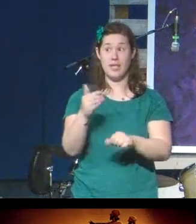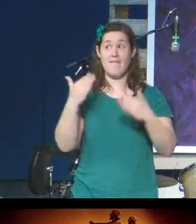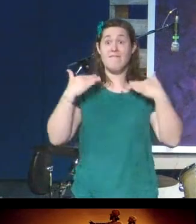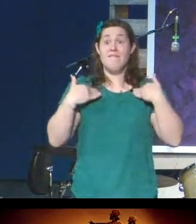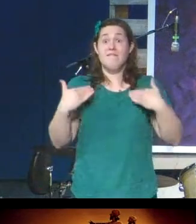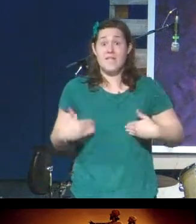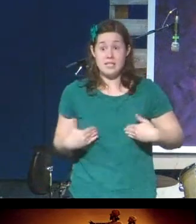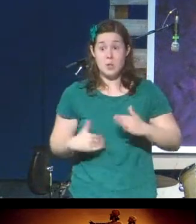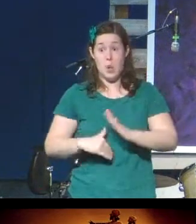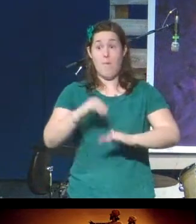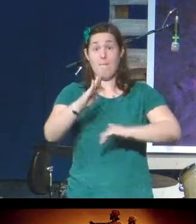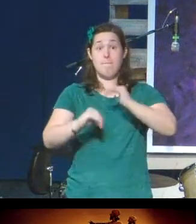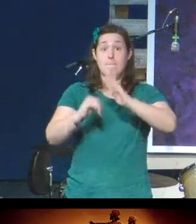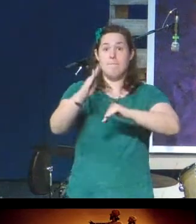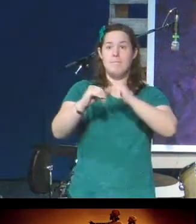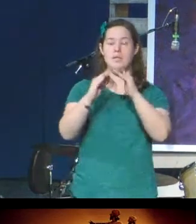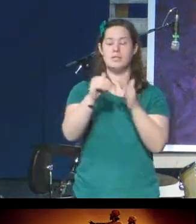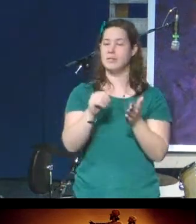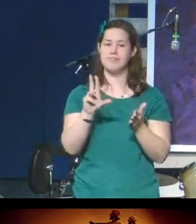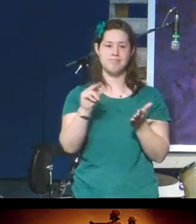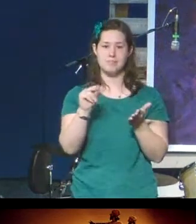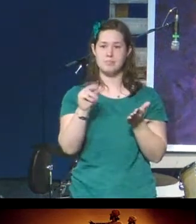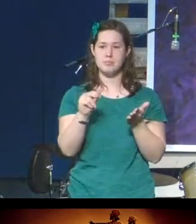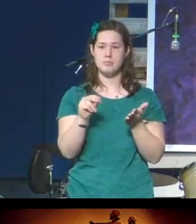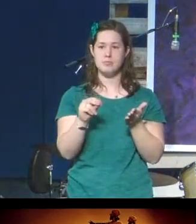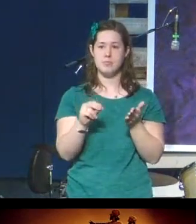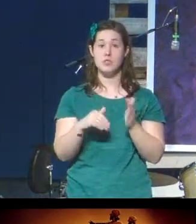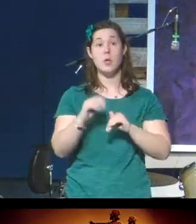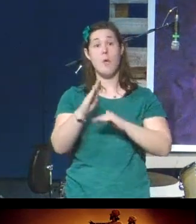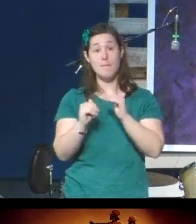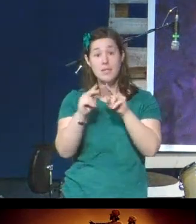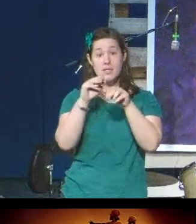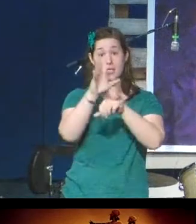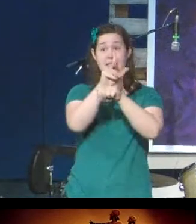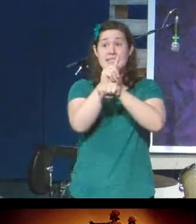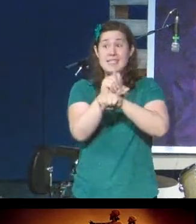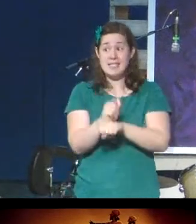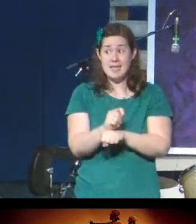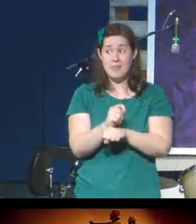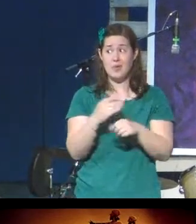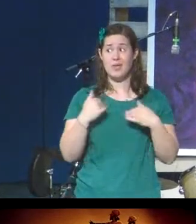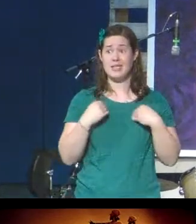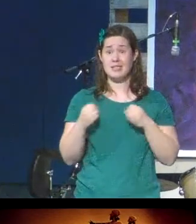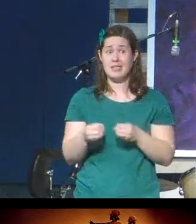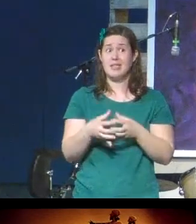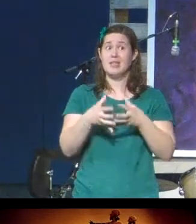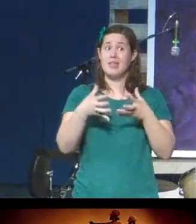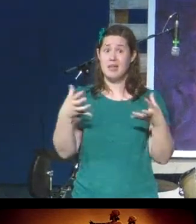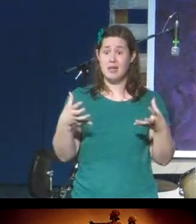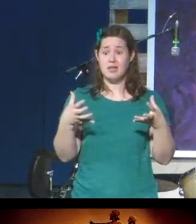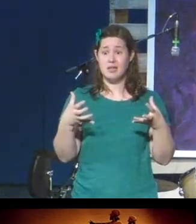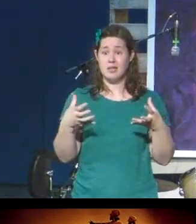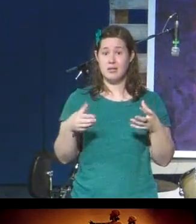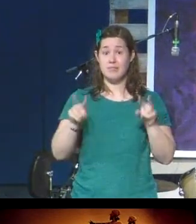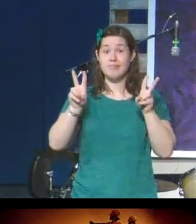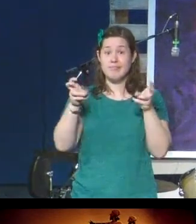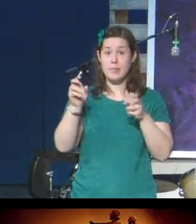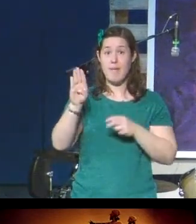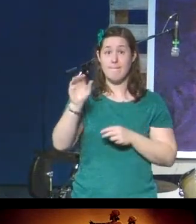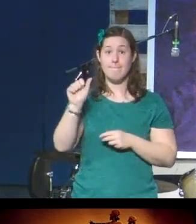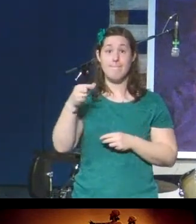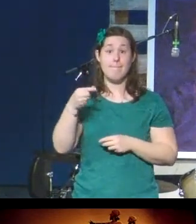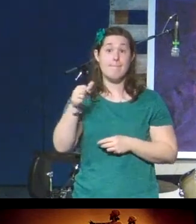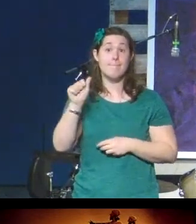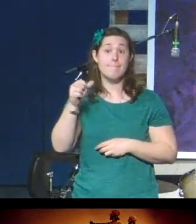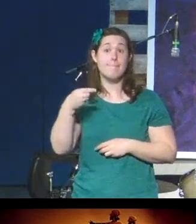going on. Rebuilding the temple came with a lot of baggage. Now, just as putting aside the